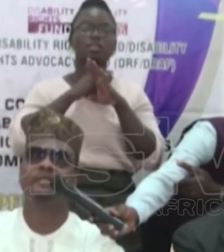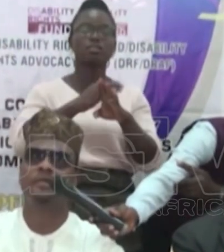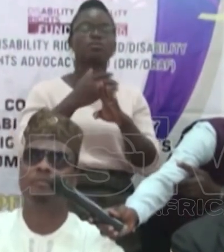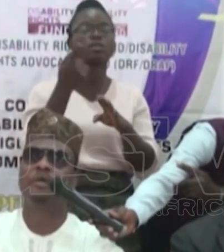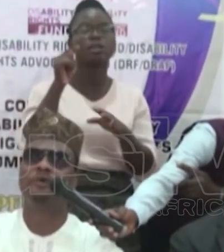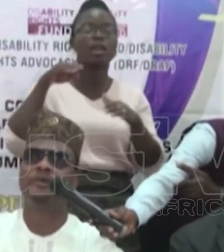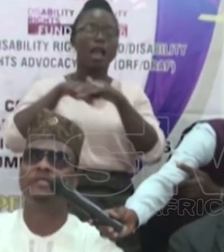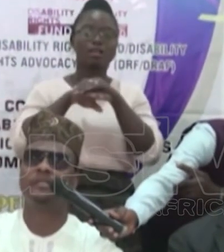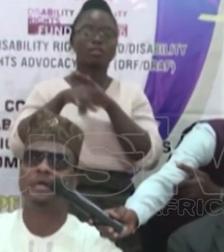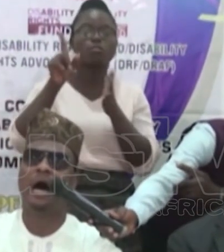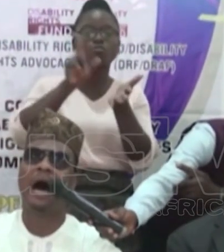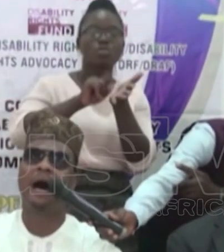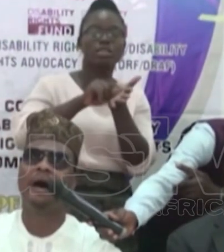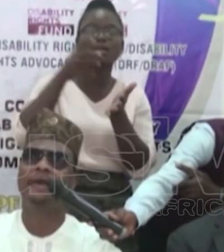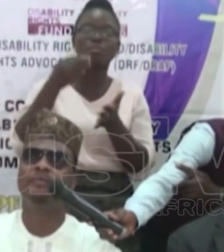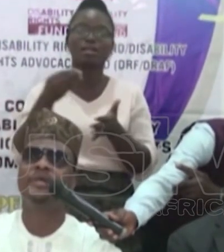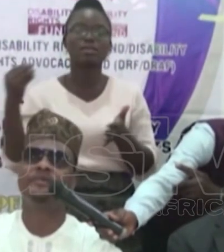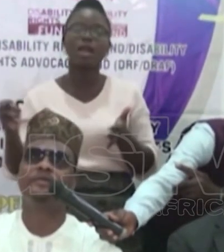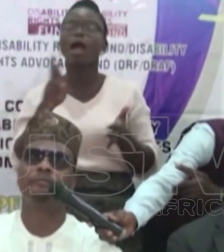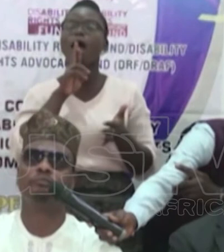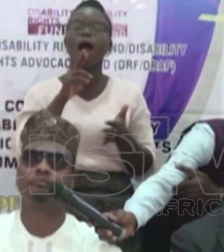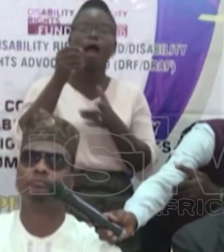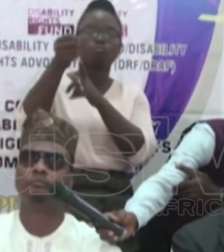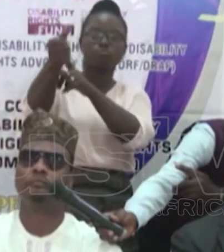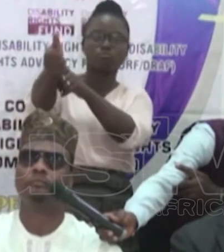printed materials are eliminated.